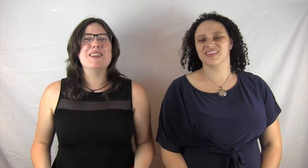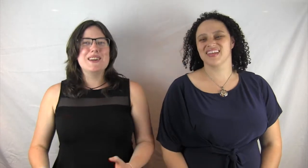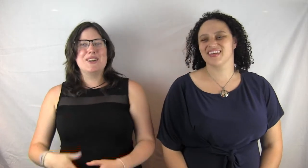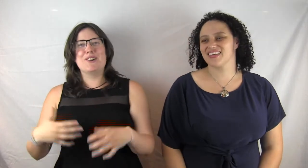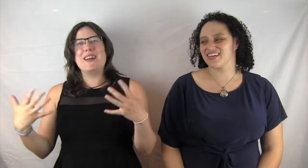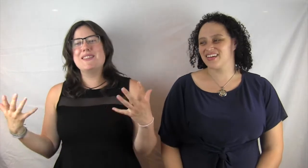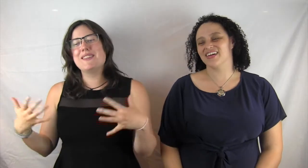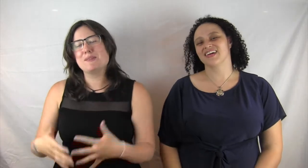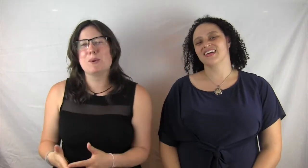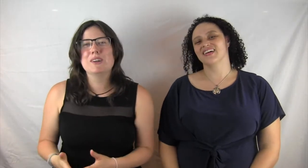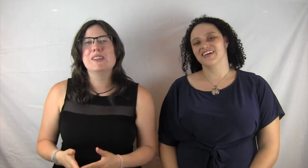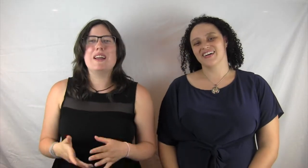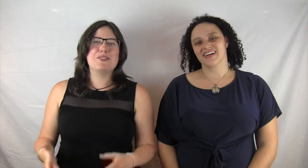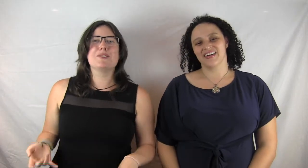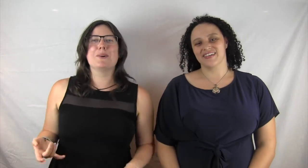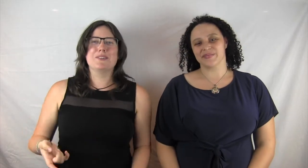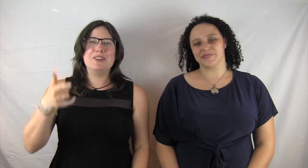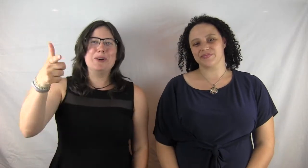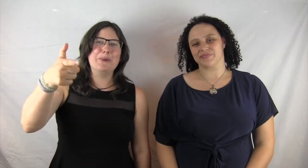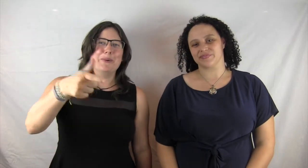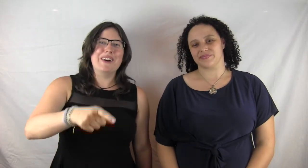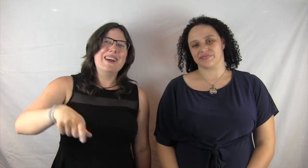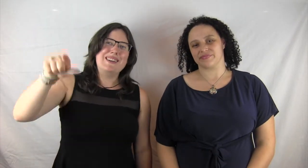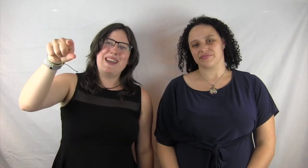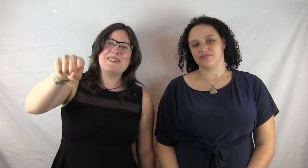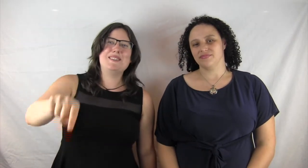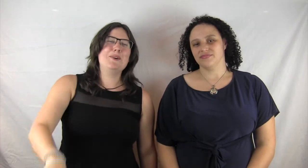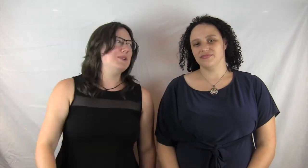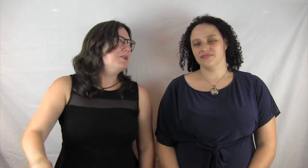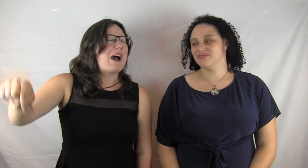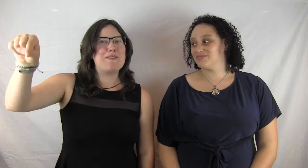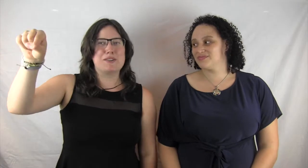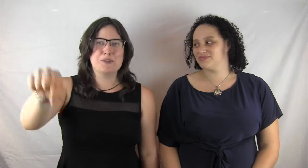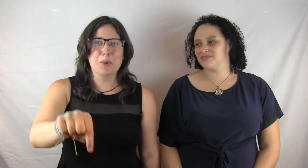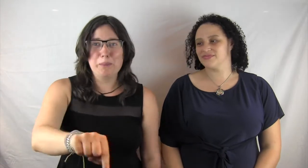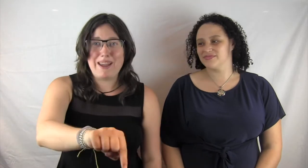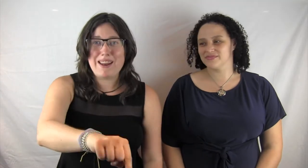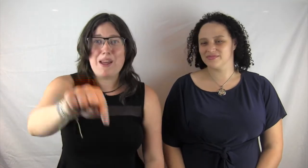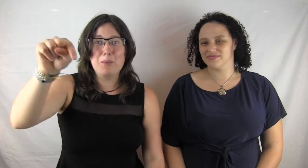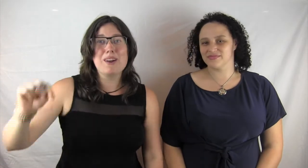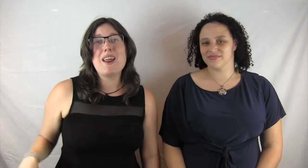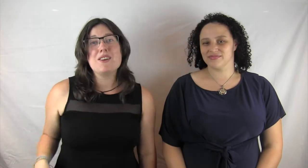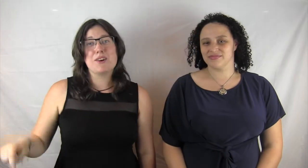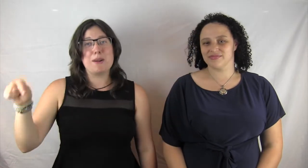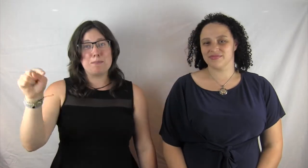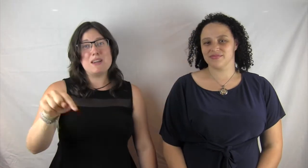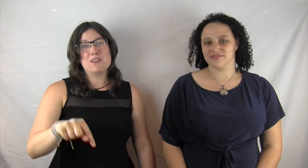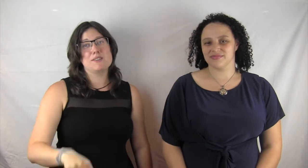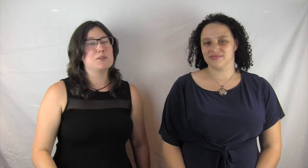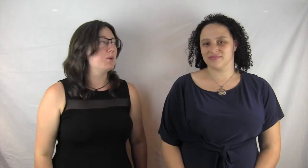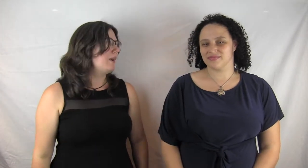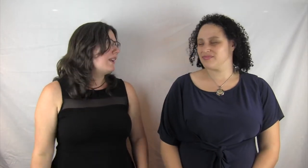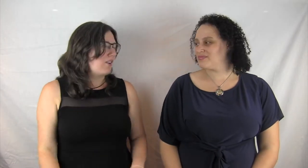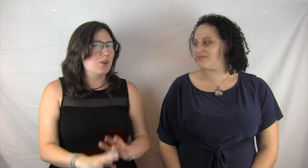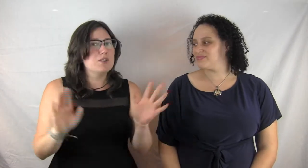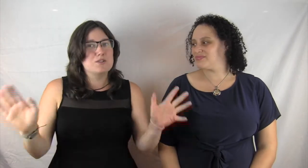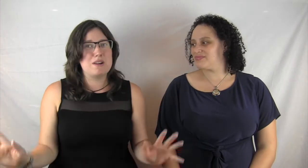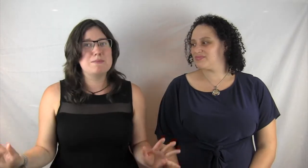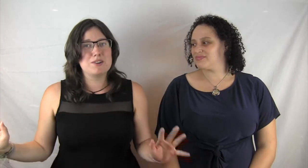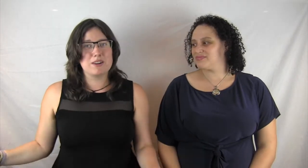you're in this world and you're told you, yes, you, you have a soulmate. And one day you're going to meet your soulmate and all your dreams are